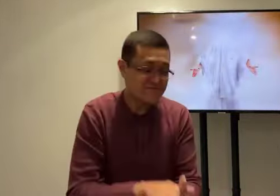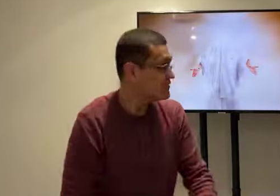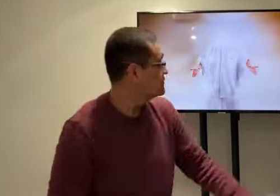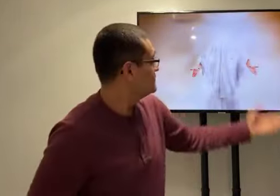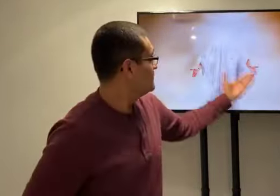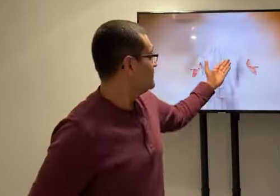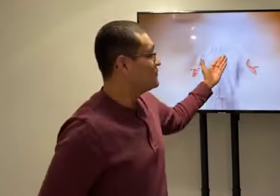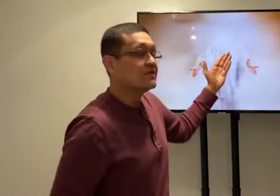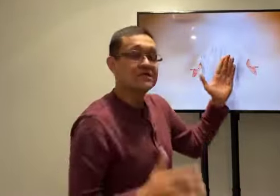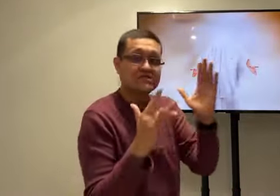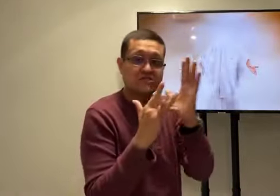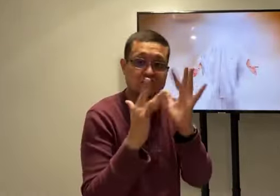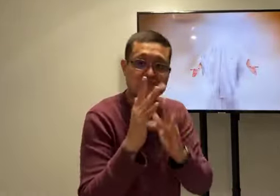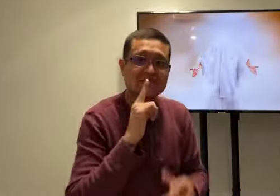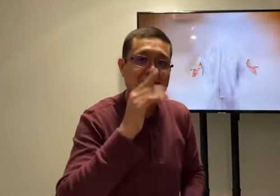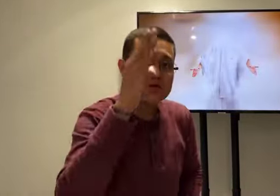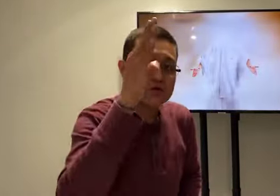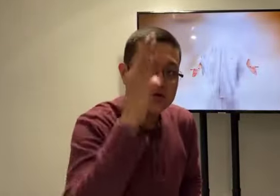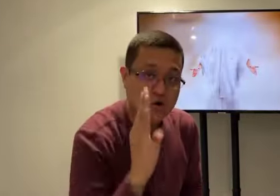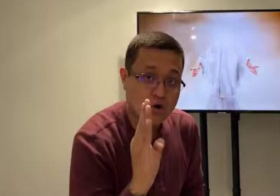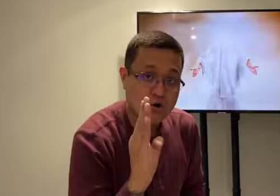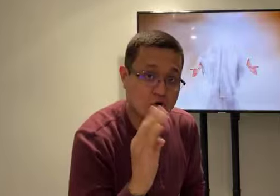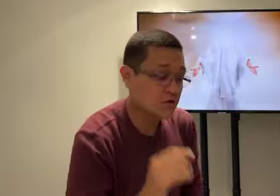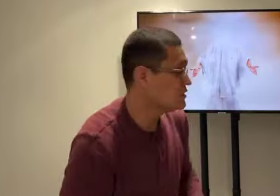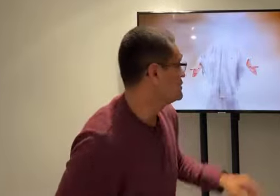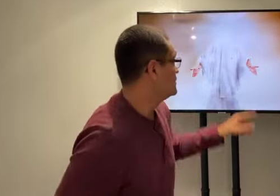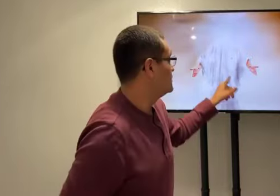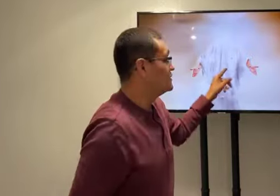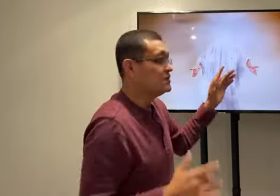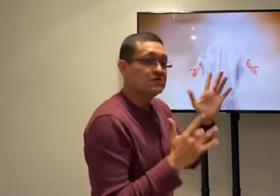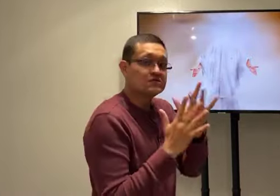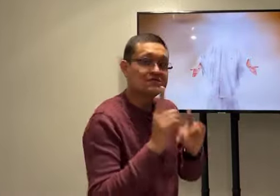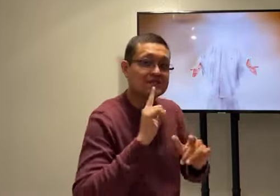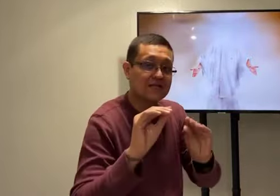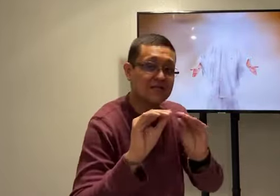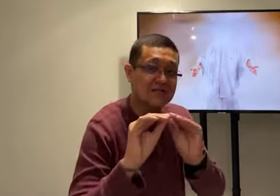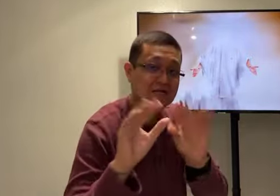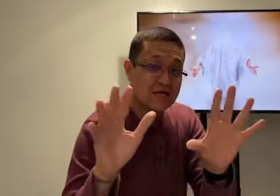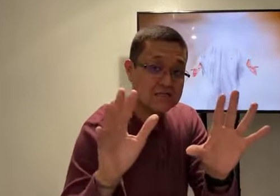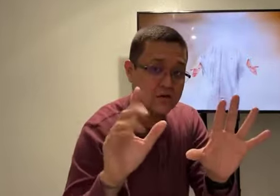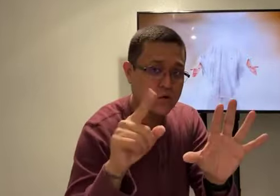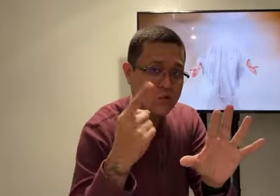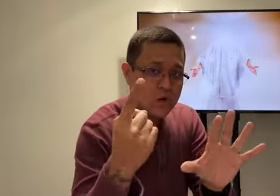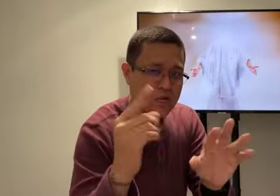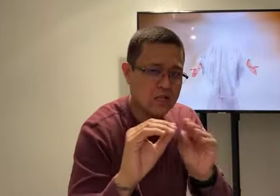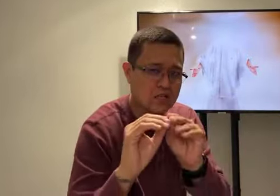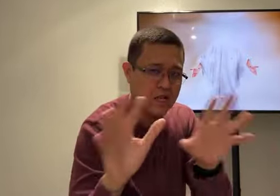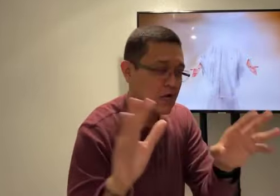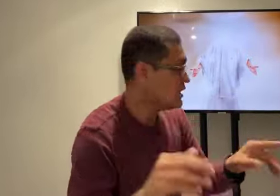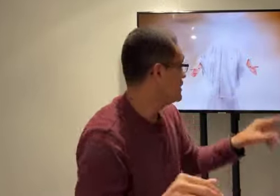That is why. That Jesus is God. Jesus is light.